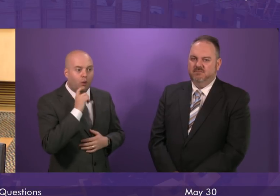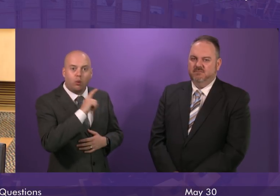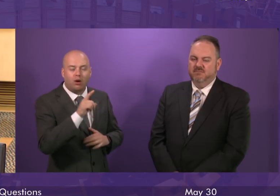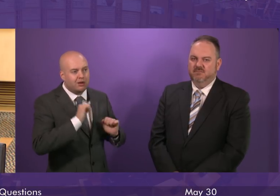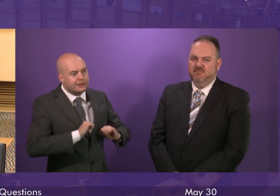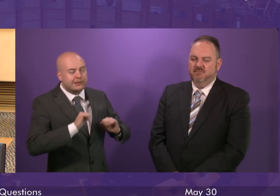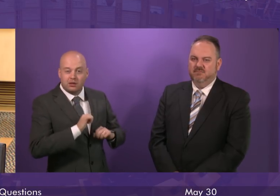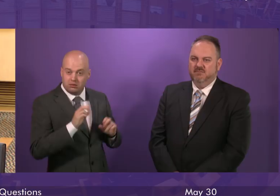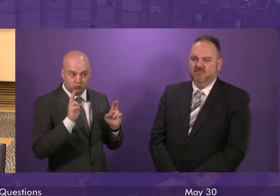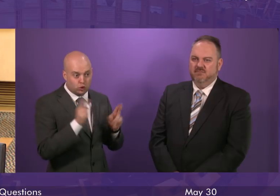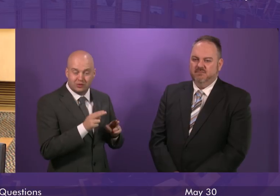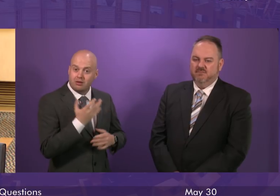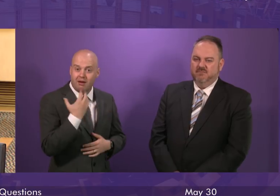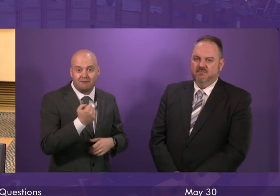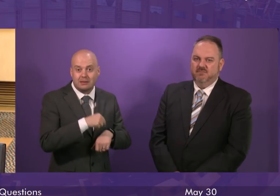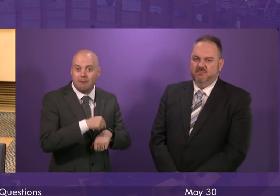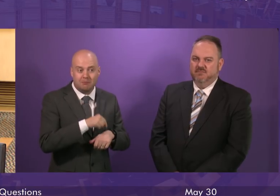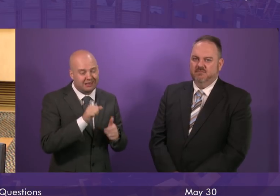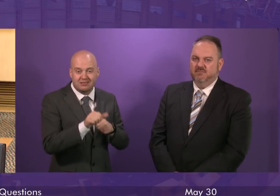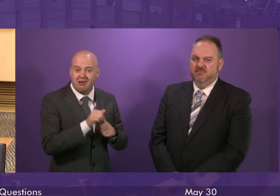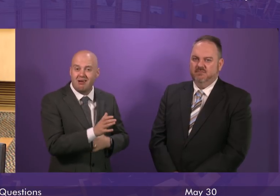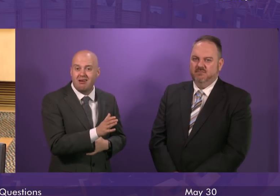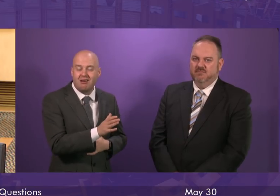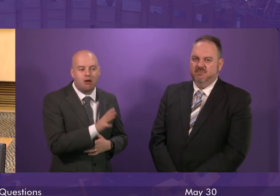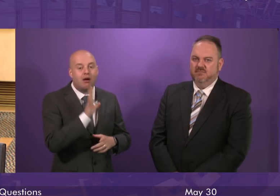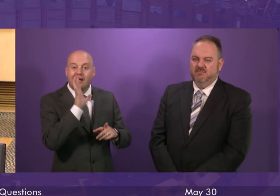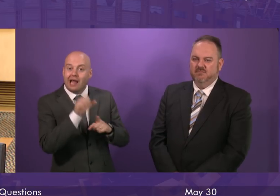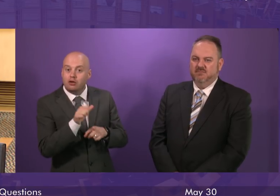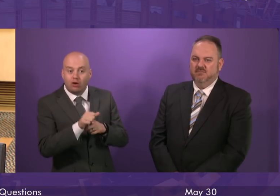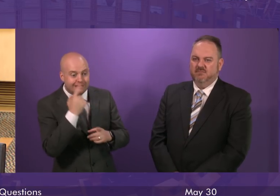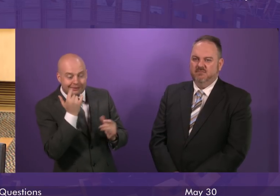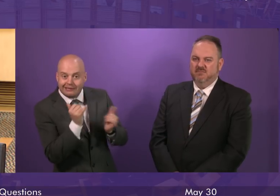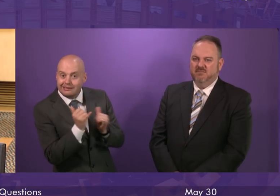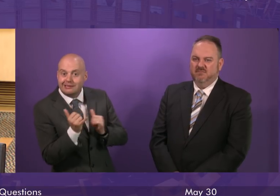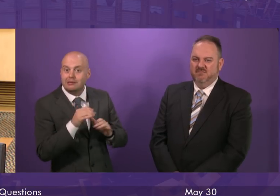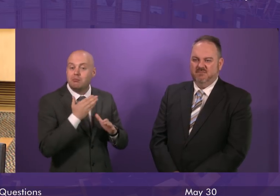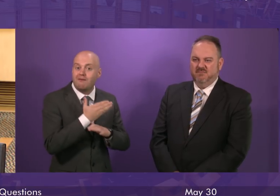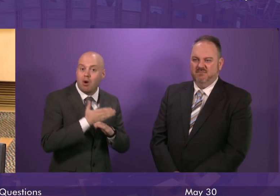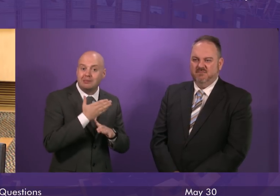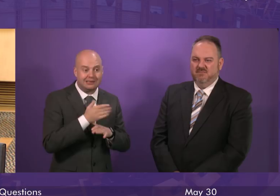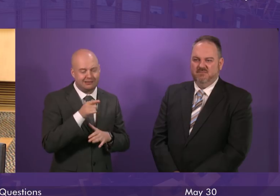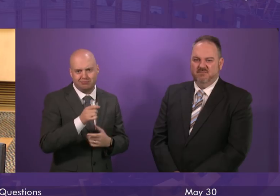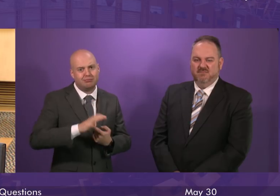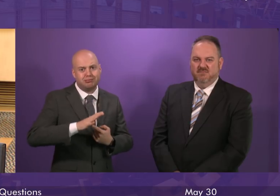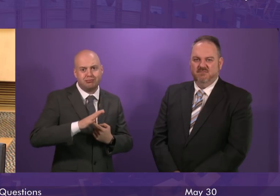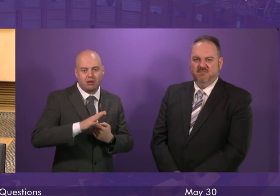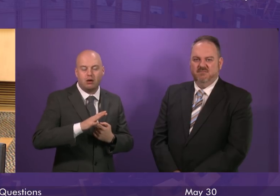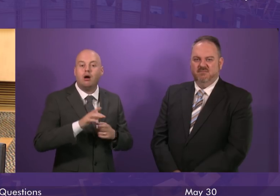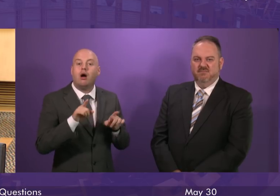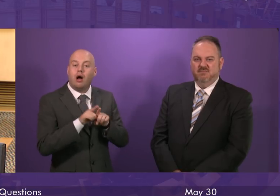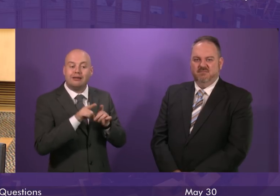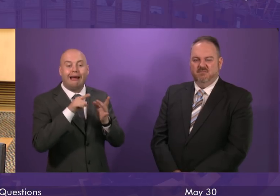And whether we're looking at outpatient performance, diagnostic testing performance, which is obviously of crucial importance, and inpatient